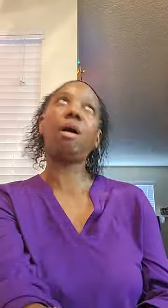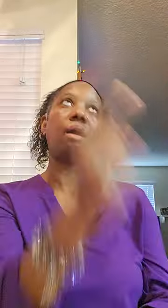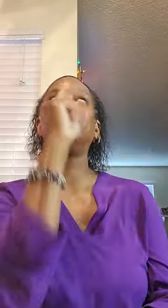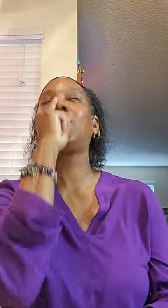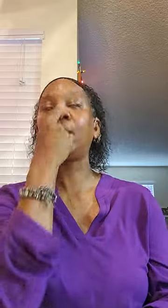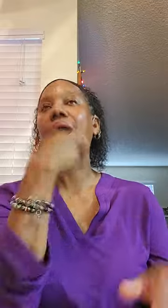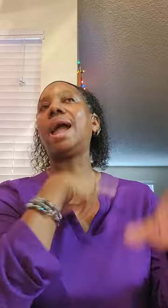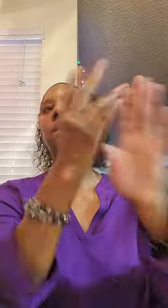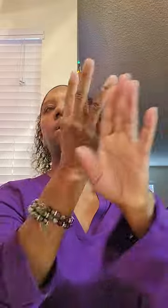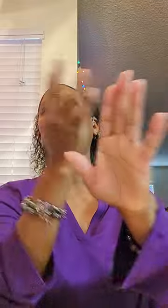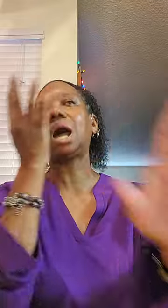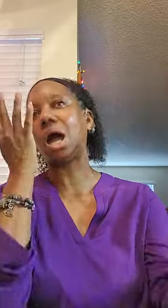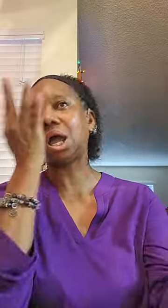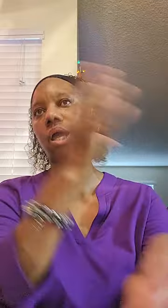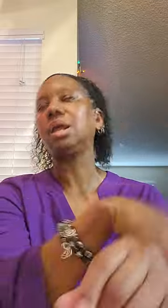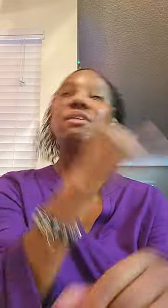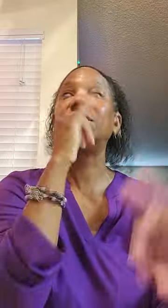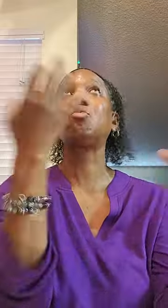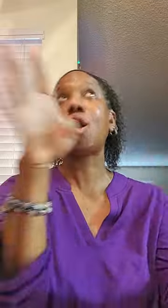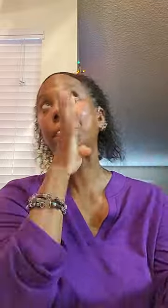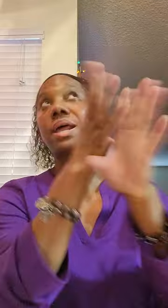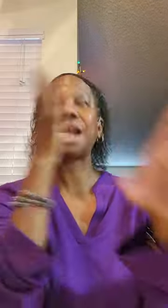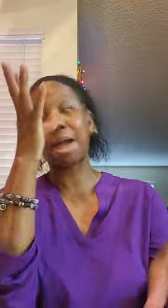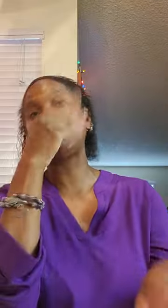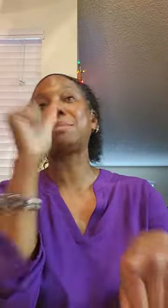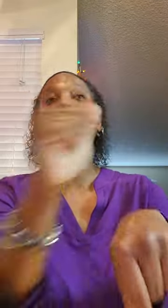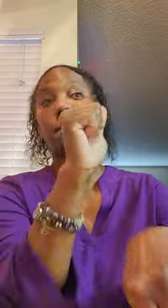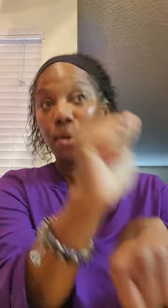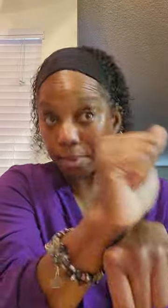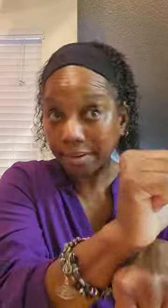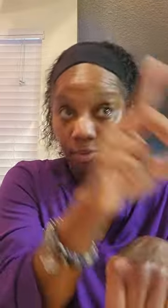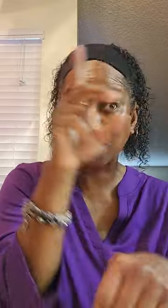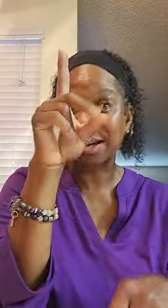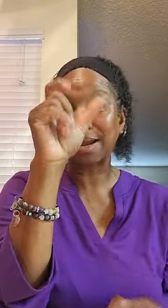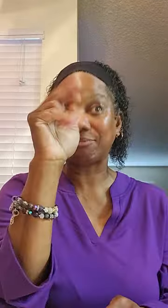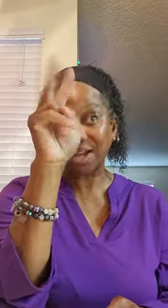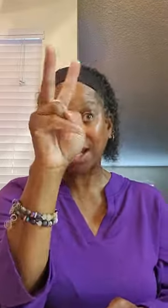Oh, boy, I had to get in a line. Didn't want to be in a line than making a point with DMV.